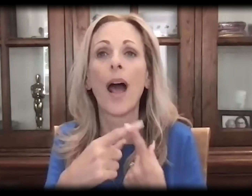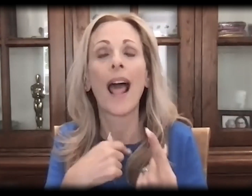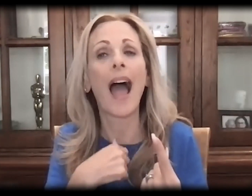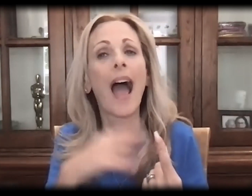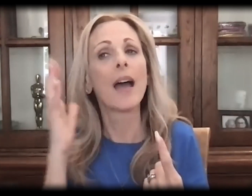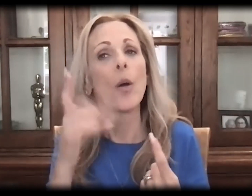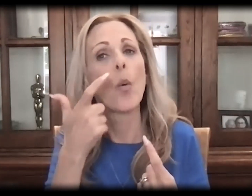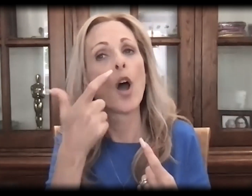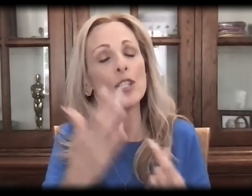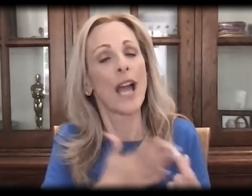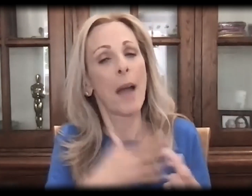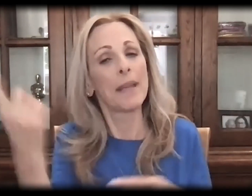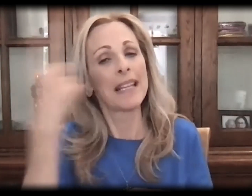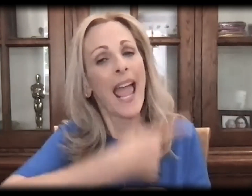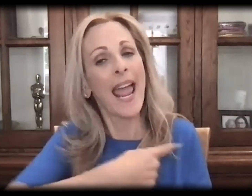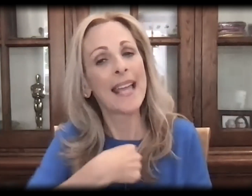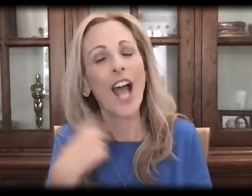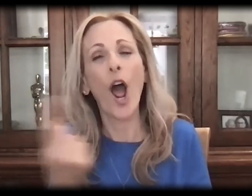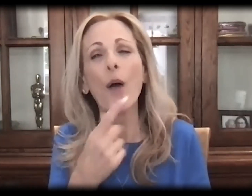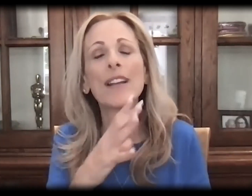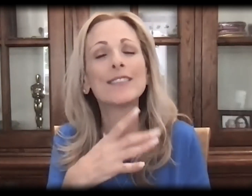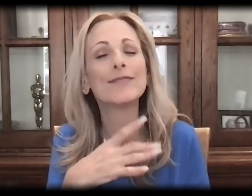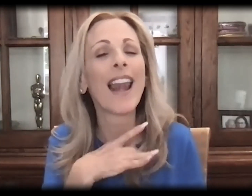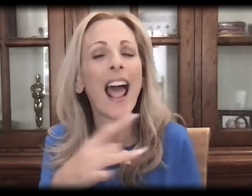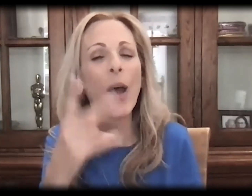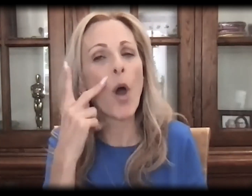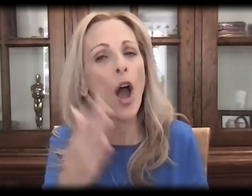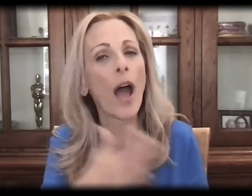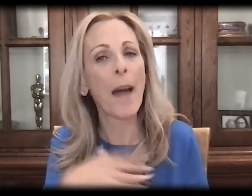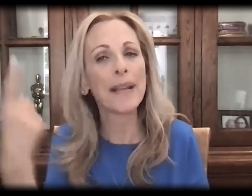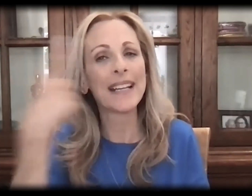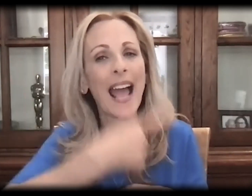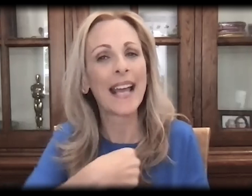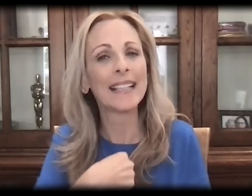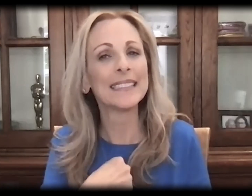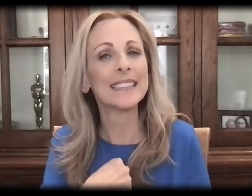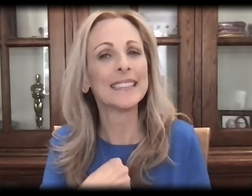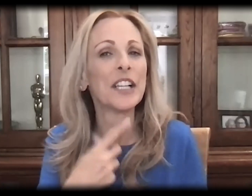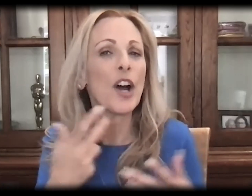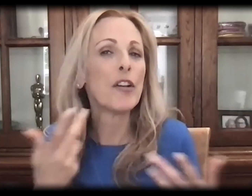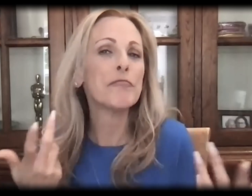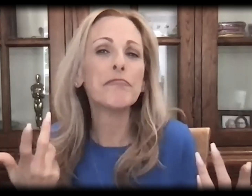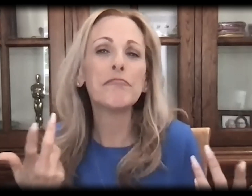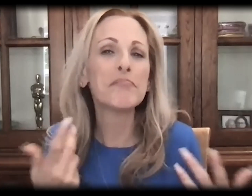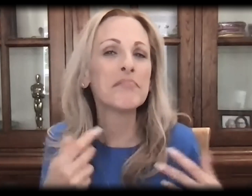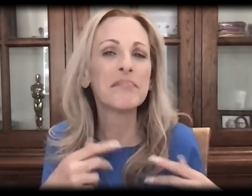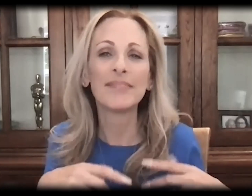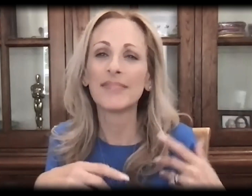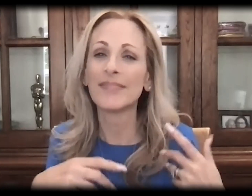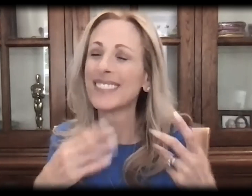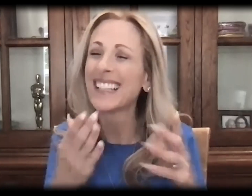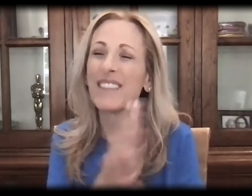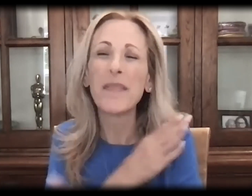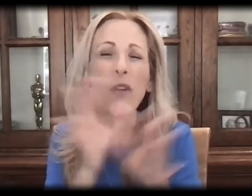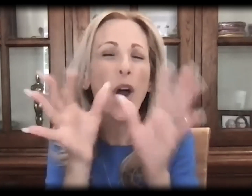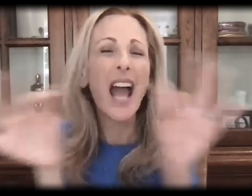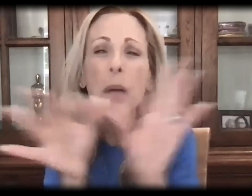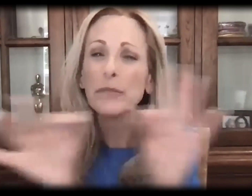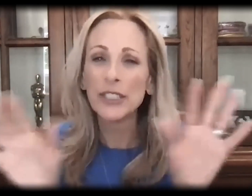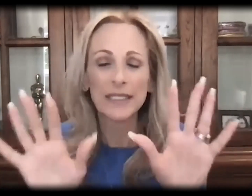was when I watched Happy Days. And I liked watching Happy Days just simply because, I mean,